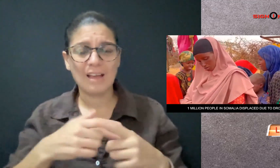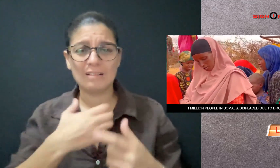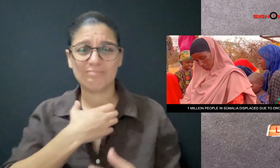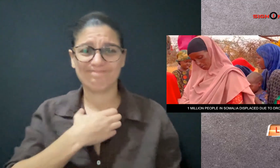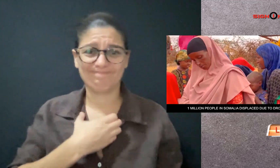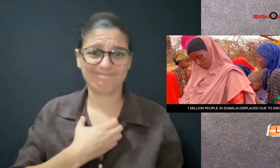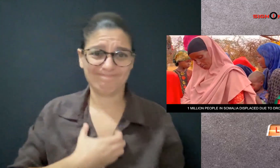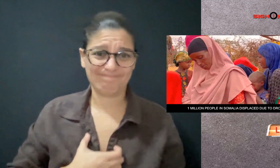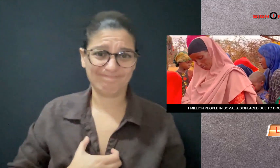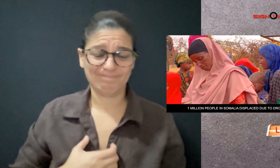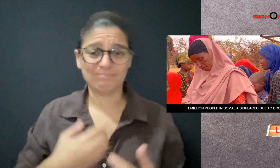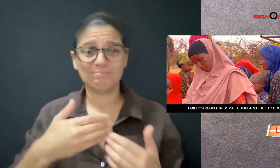in the coming months.